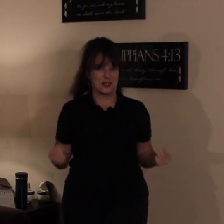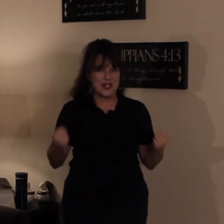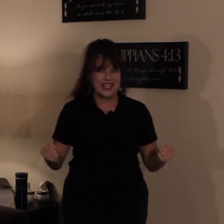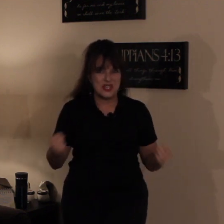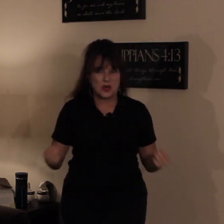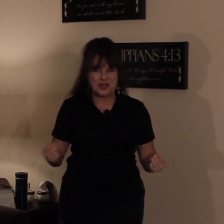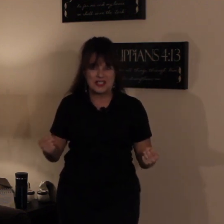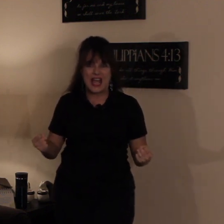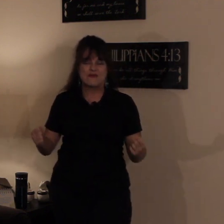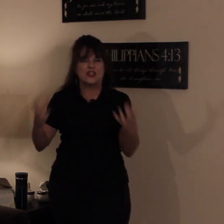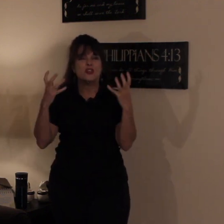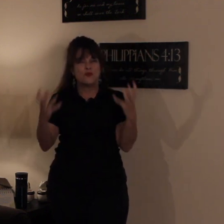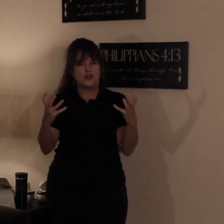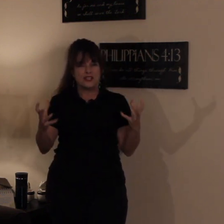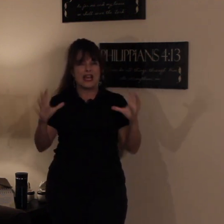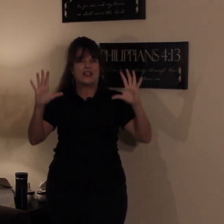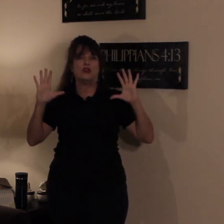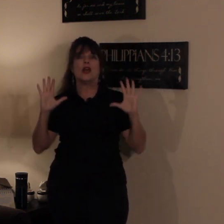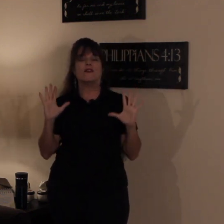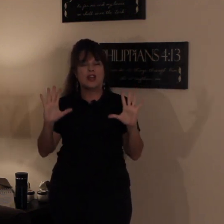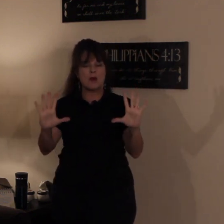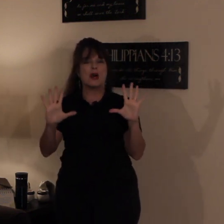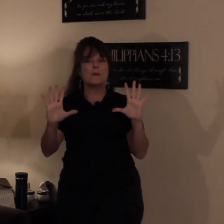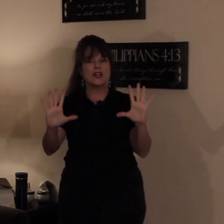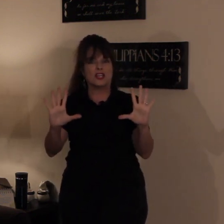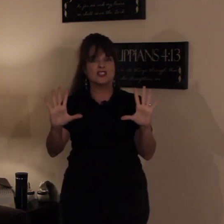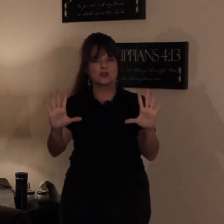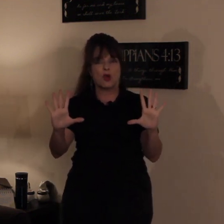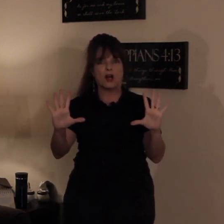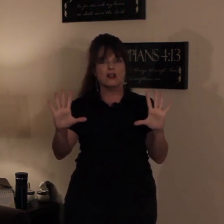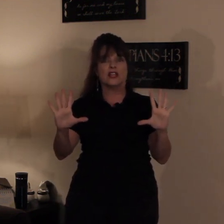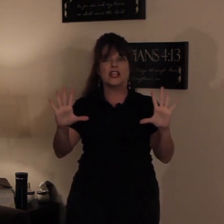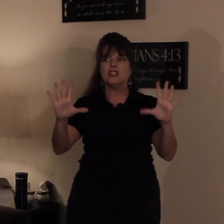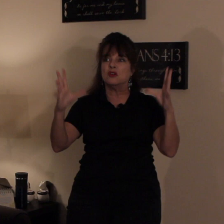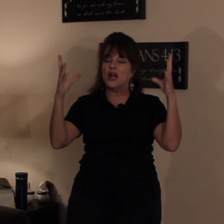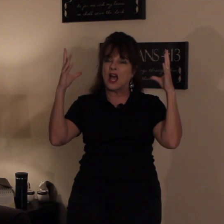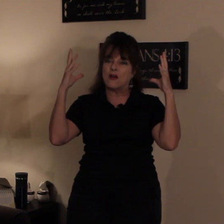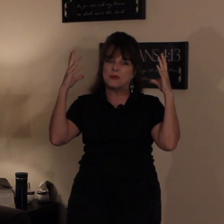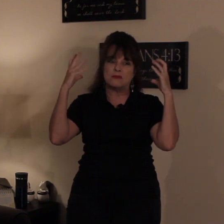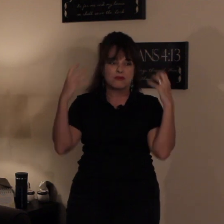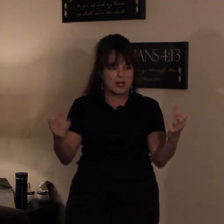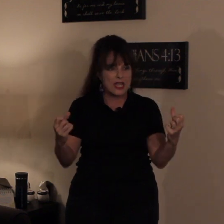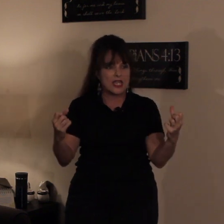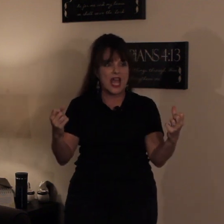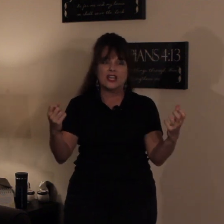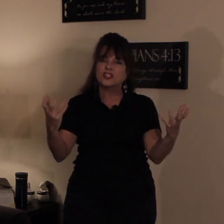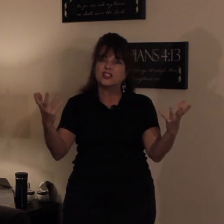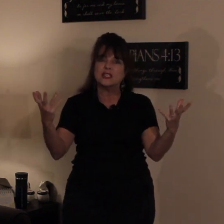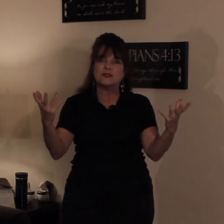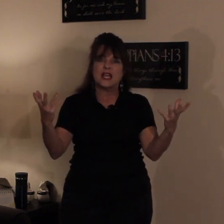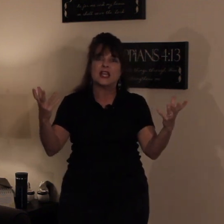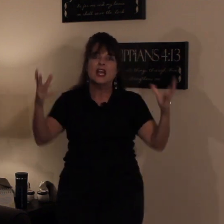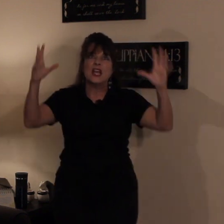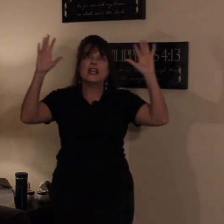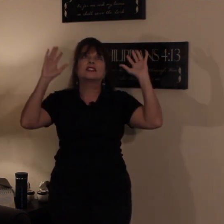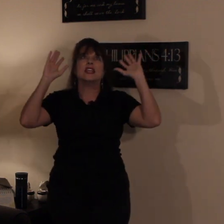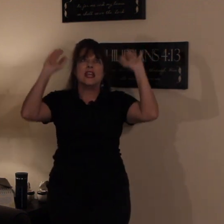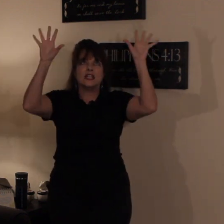in your life? Do you feel like you have come up against a wall that you have been praying and it just seems like it's hitting